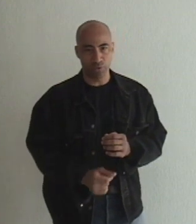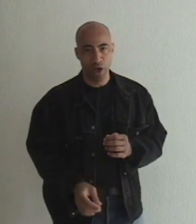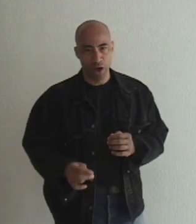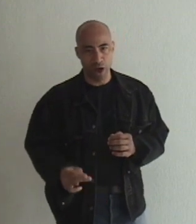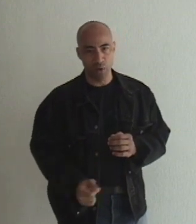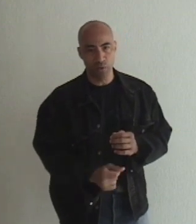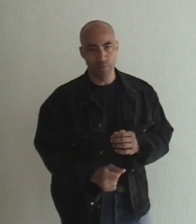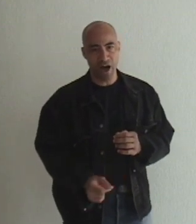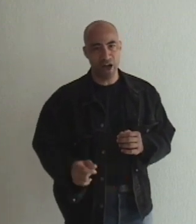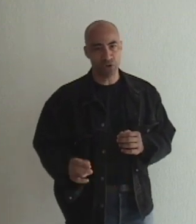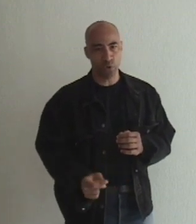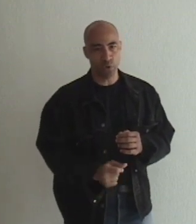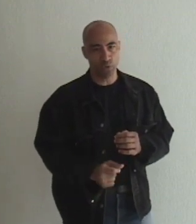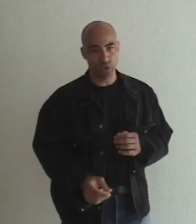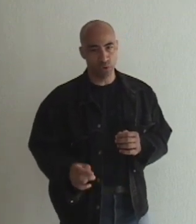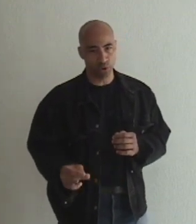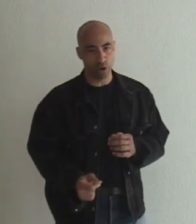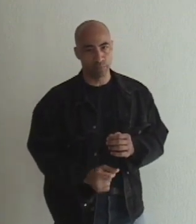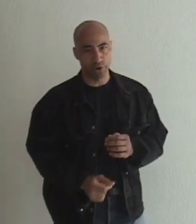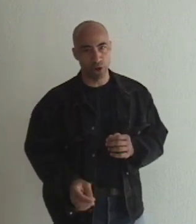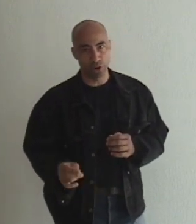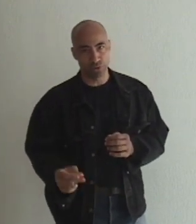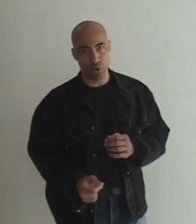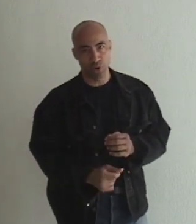I open my soul till the company's full